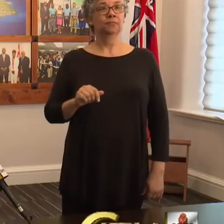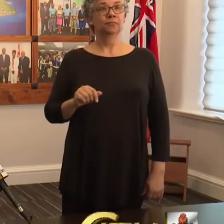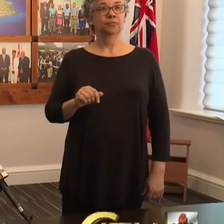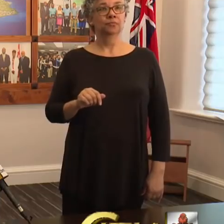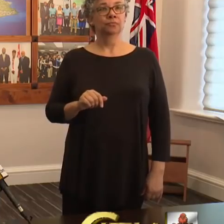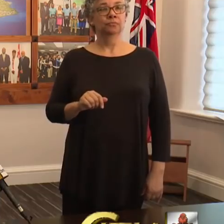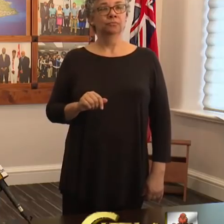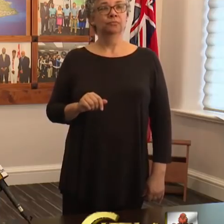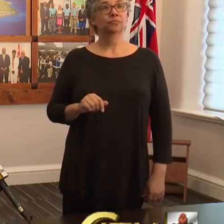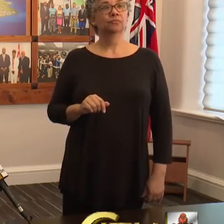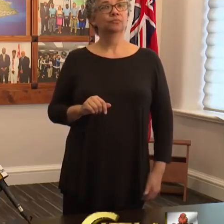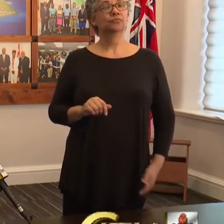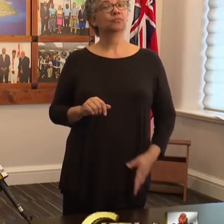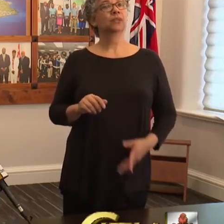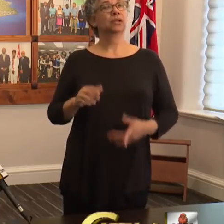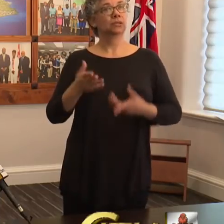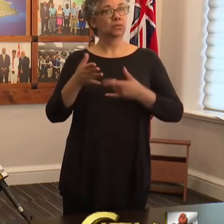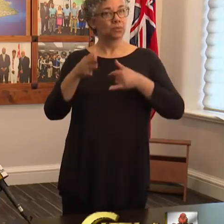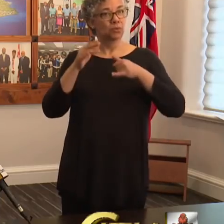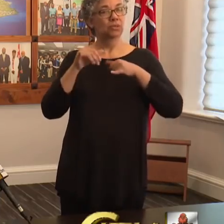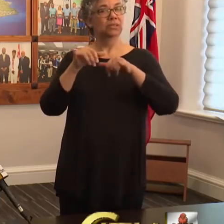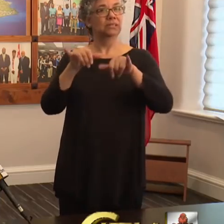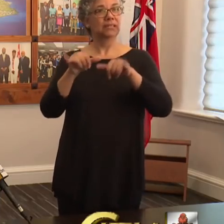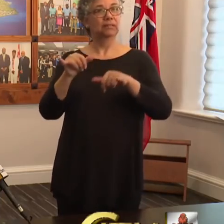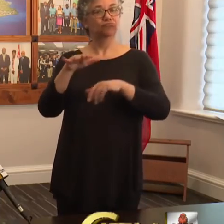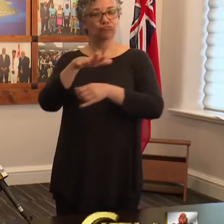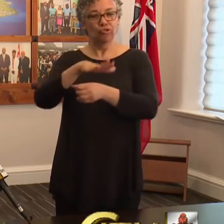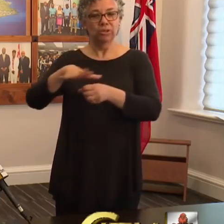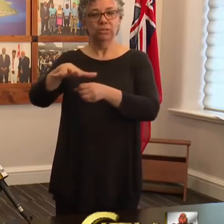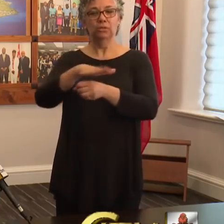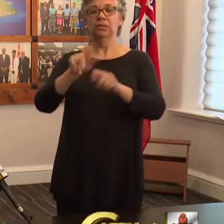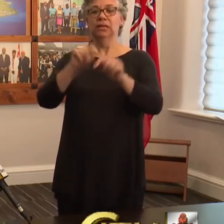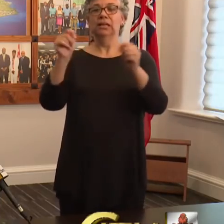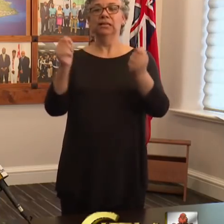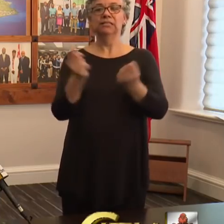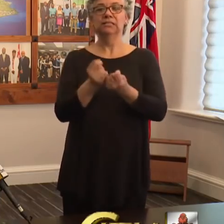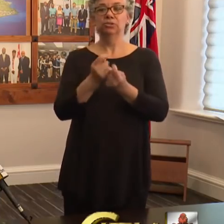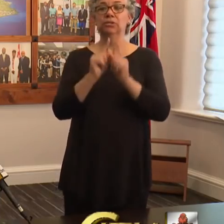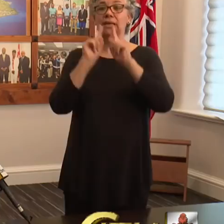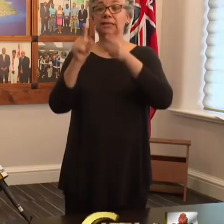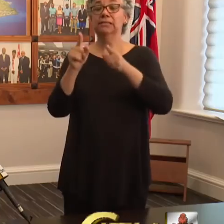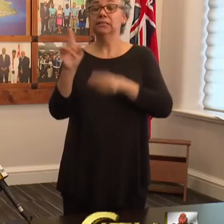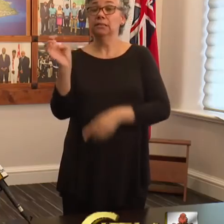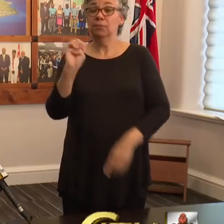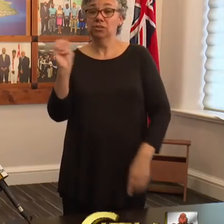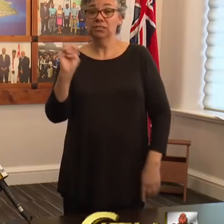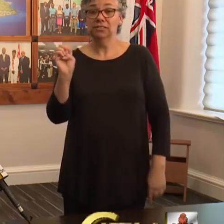There remains on-site at Child and Adolescent Services a team who is able to address any emergencies.